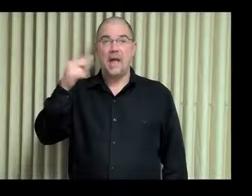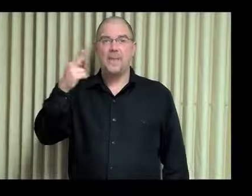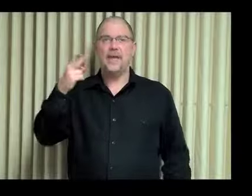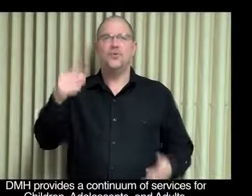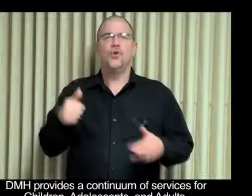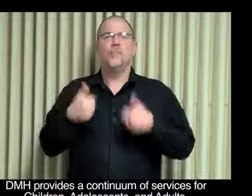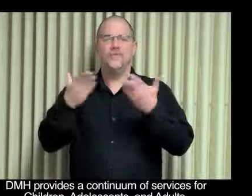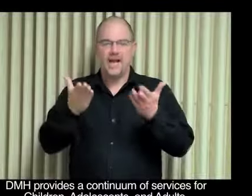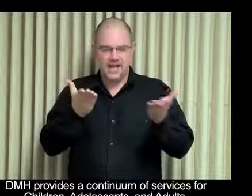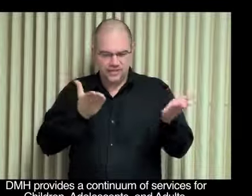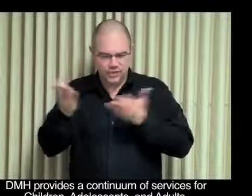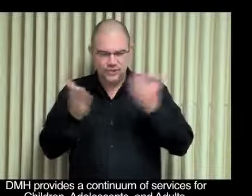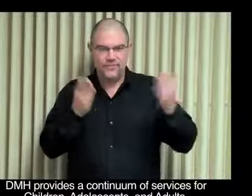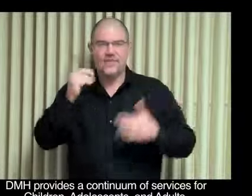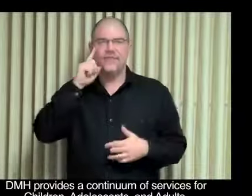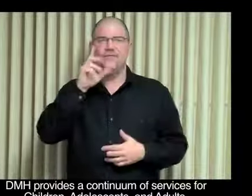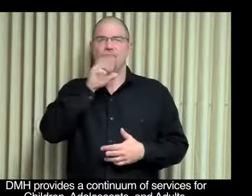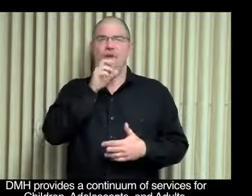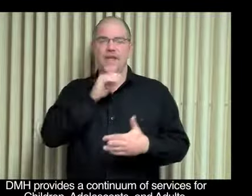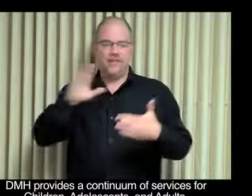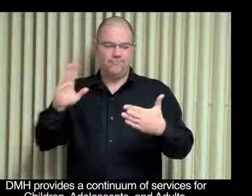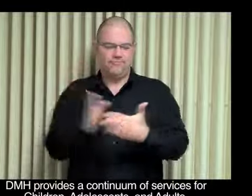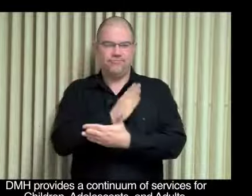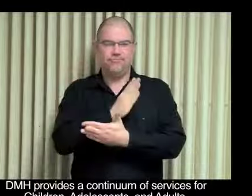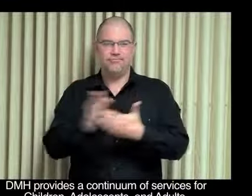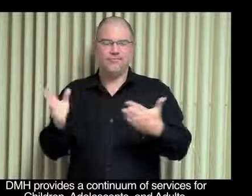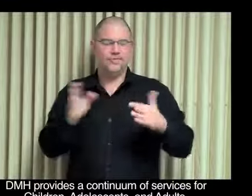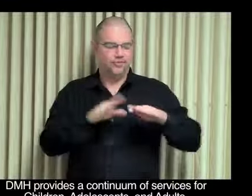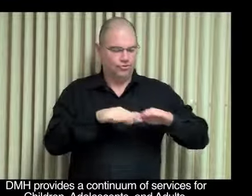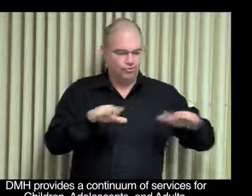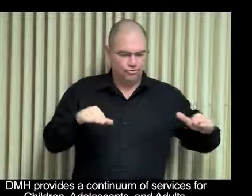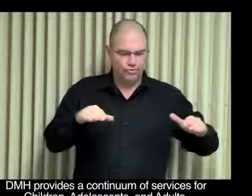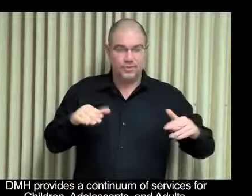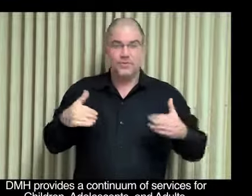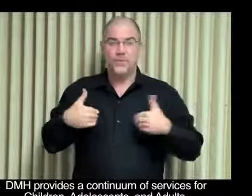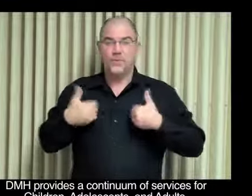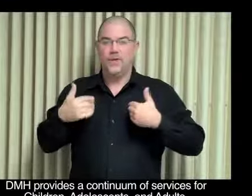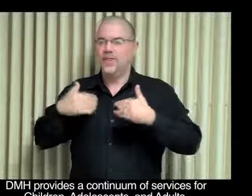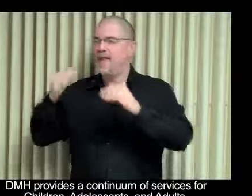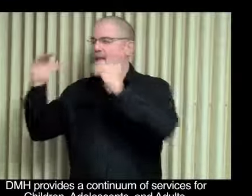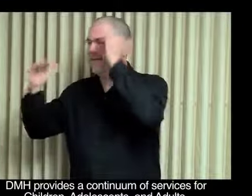DMH provides a continuum of services for children, adolescents, and adults.